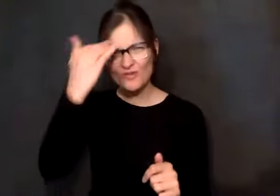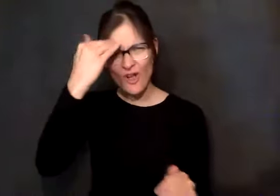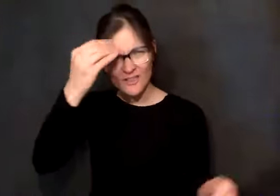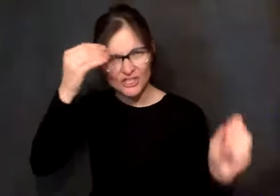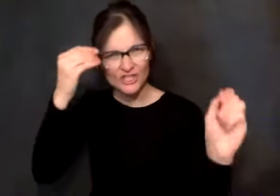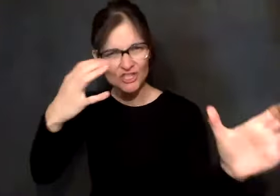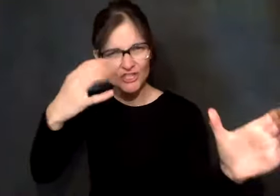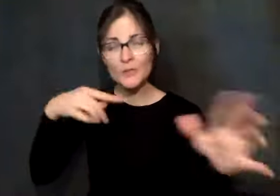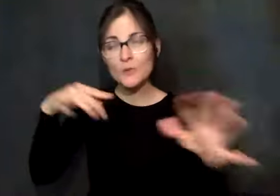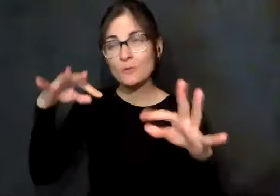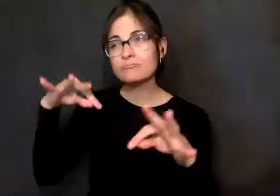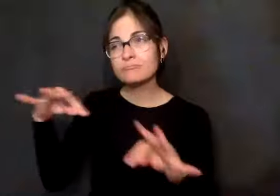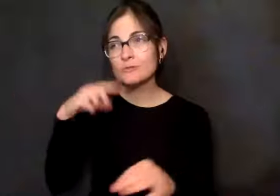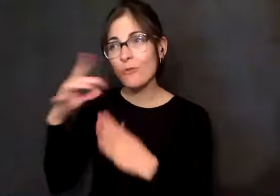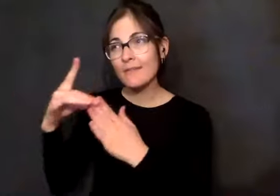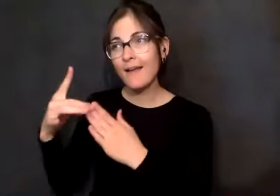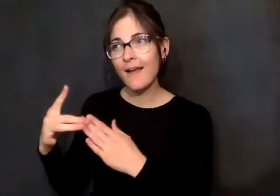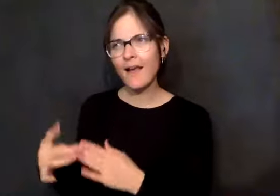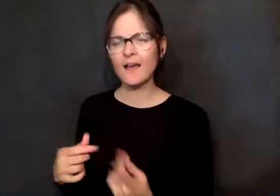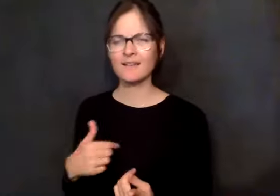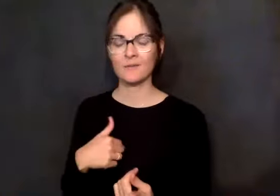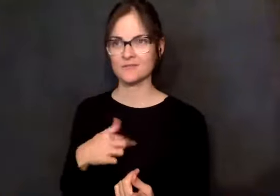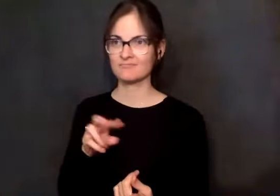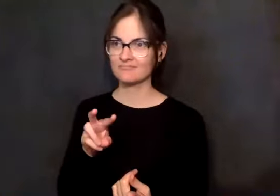than the guide did. Dad, I was proud of you, Dad.